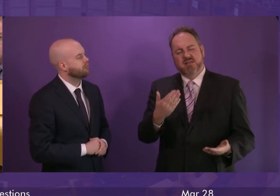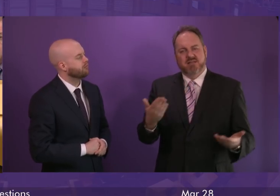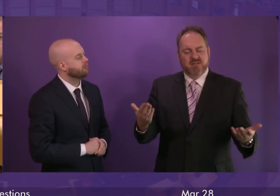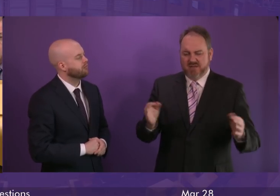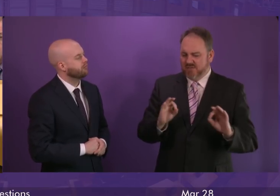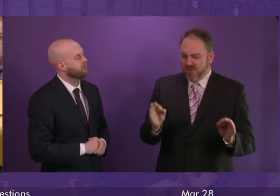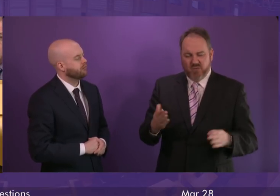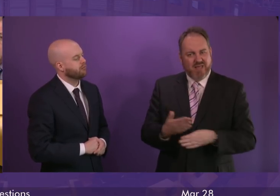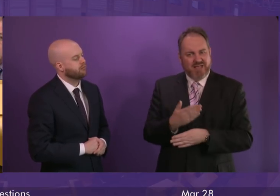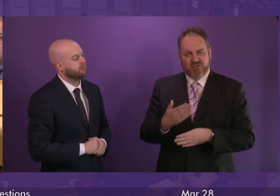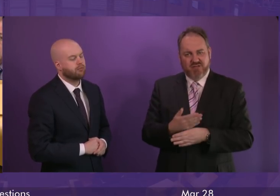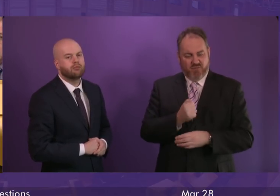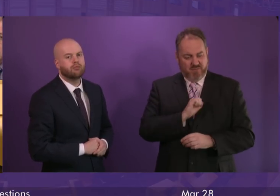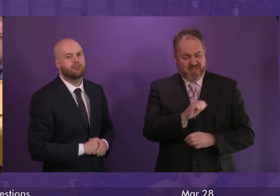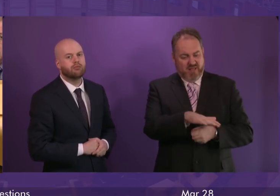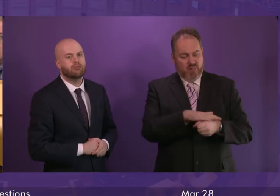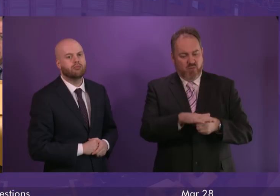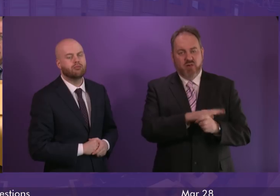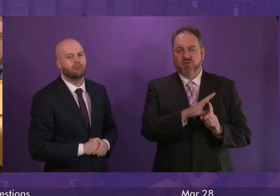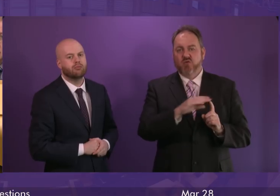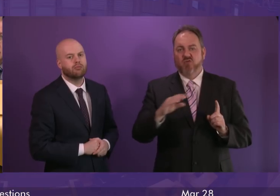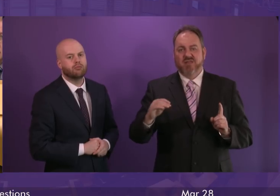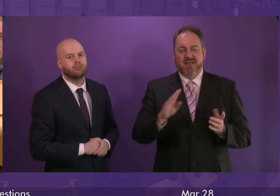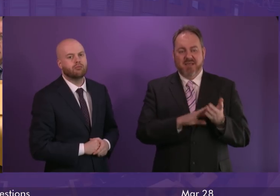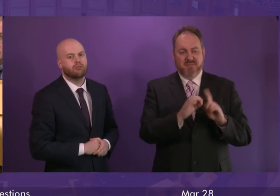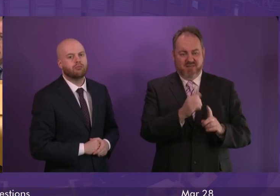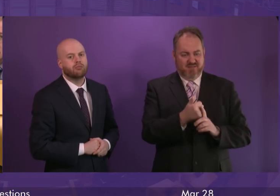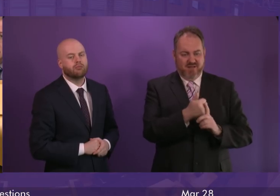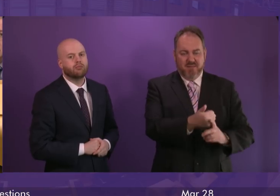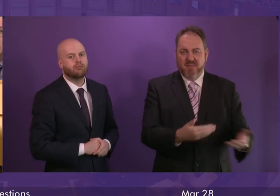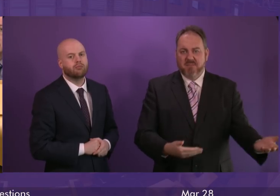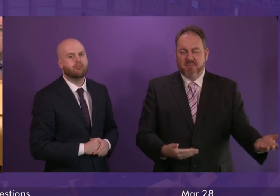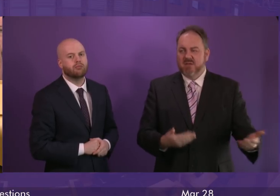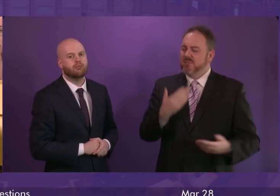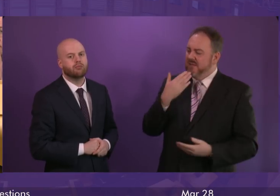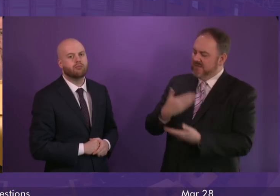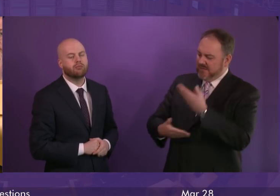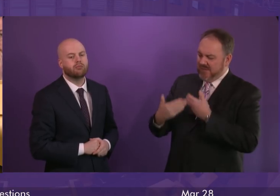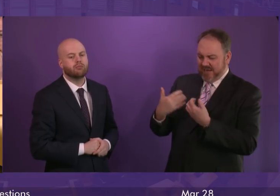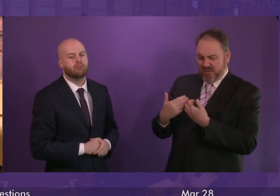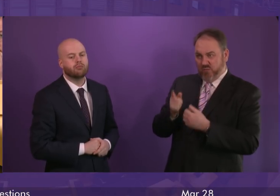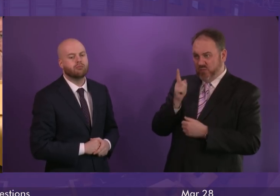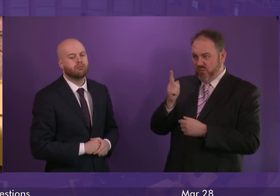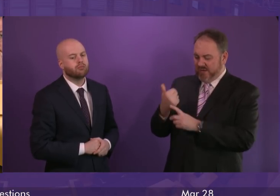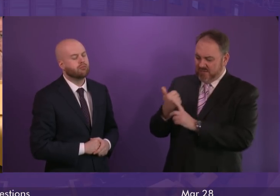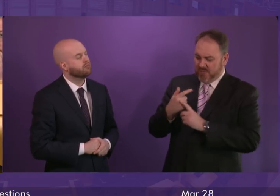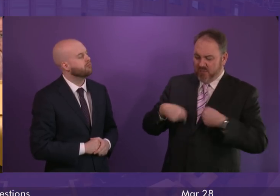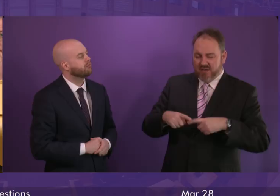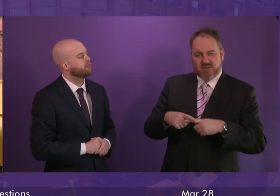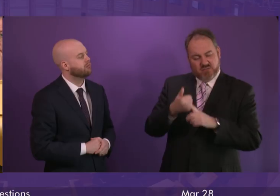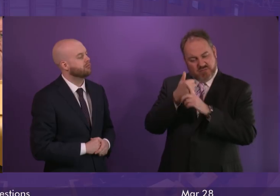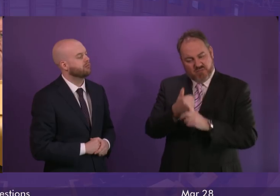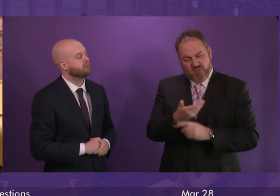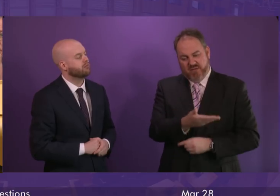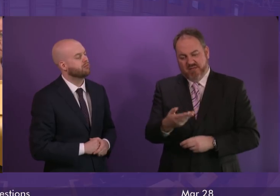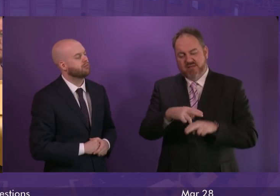action from the local Tory MP, what advice she is able to offer me to support my constituents and whether there is any action the Scottish Government